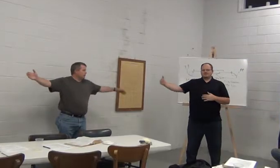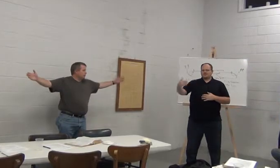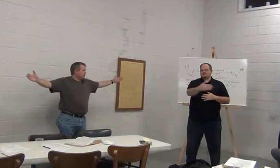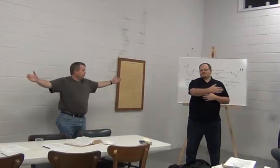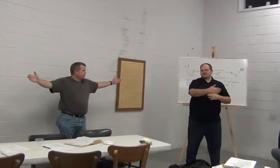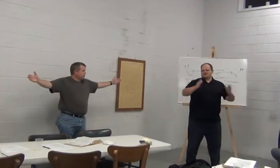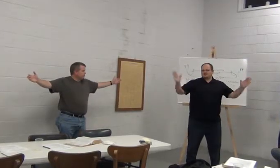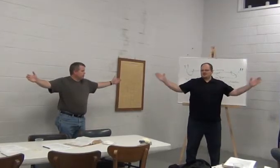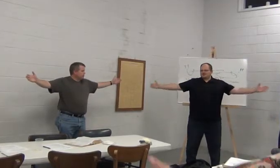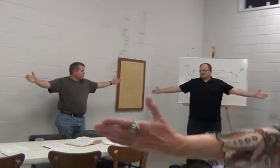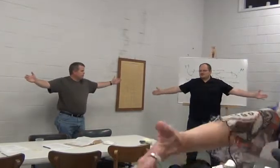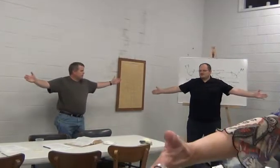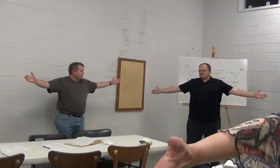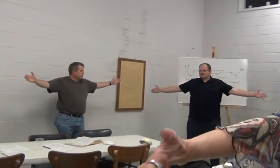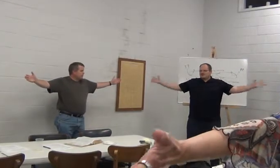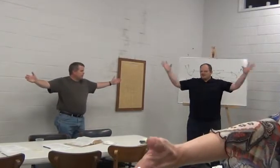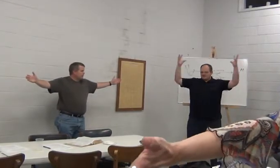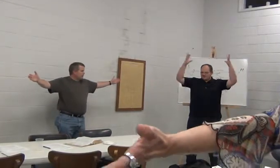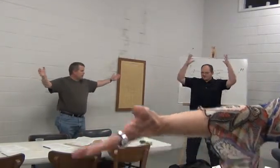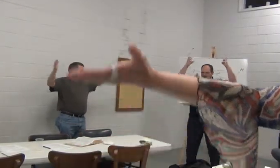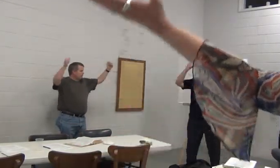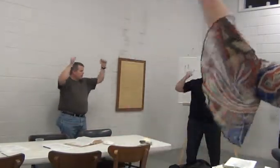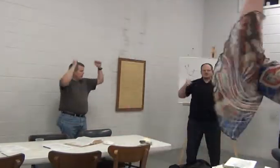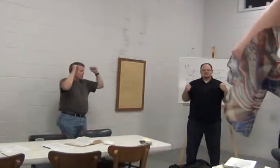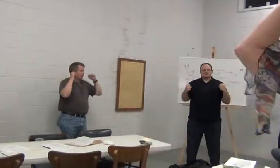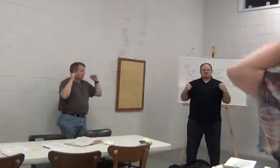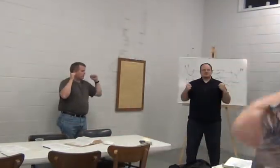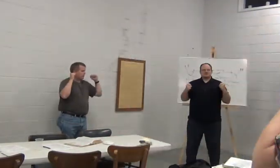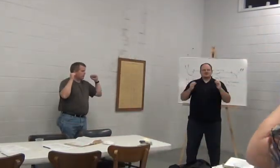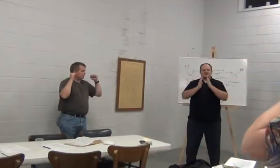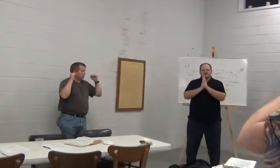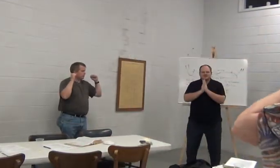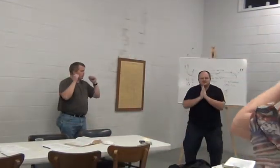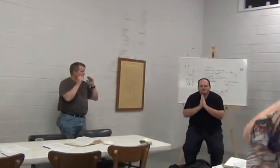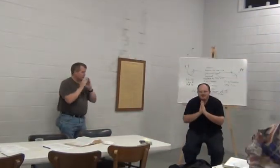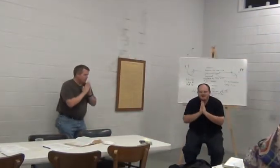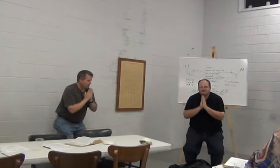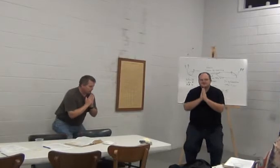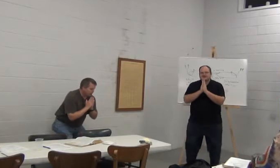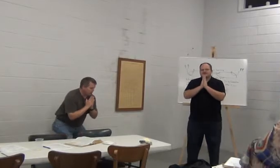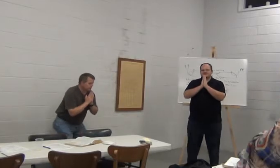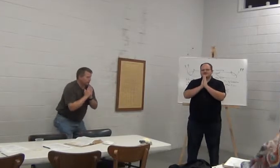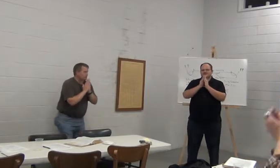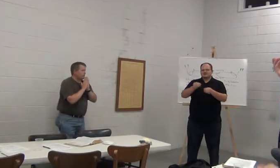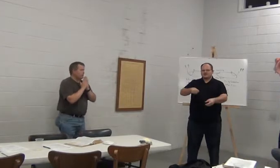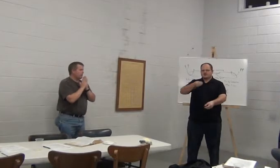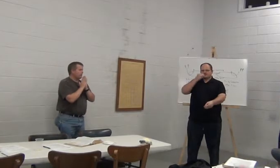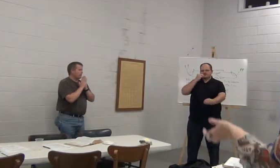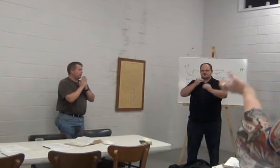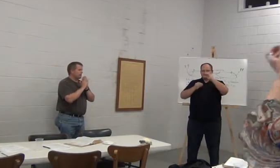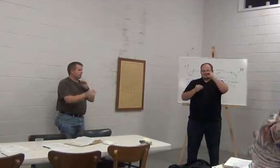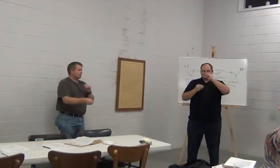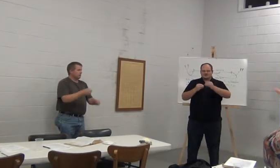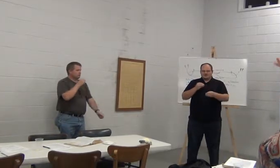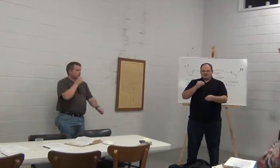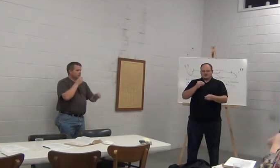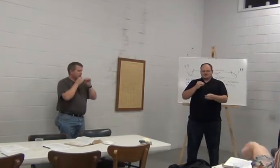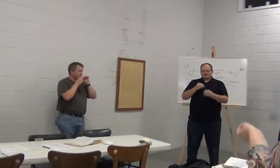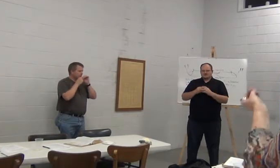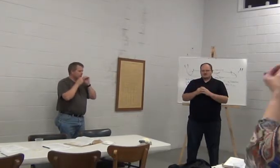Repent. Believe the good news. Believe the good news. Receive the holy. Receive holy. Be baptized. Two ceremonies. Practice the Lord's